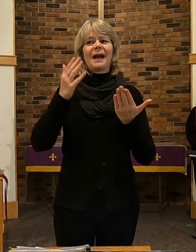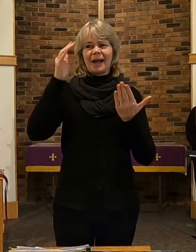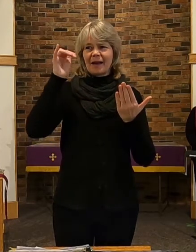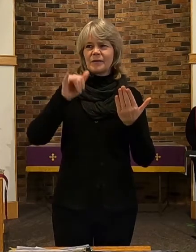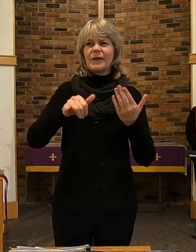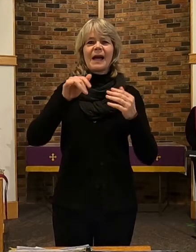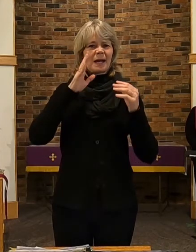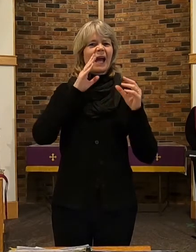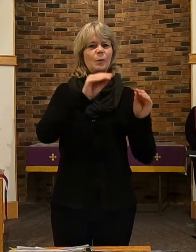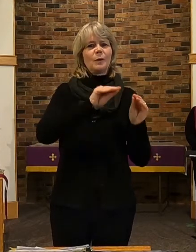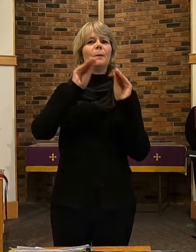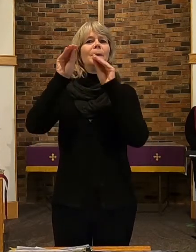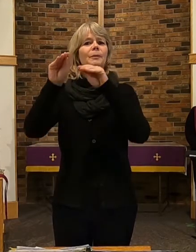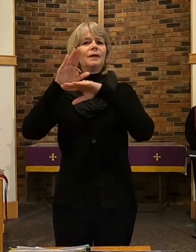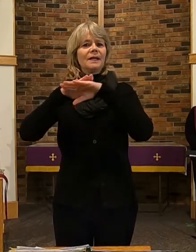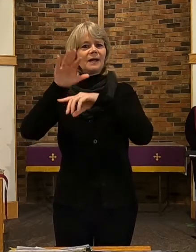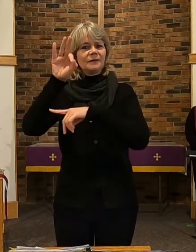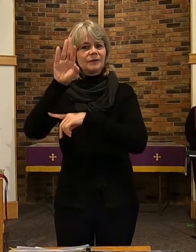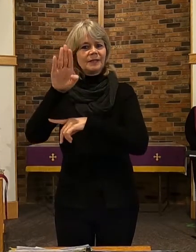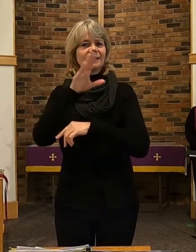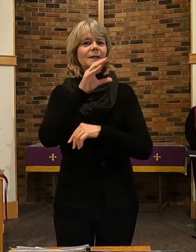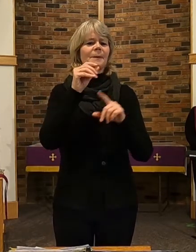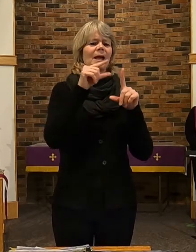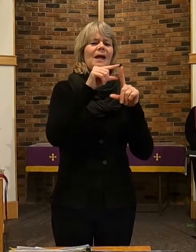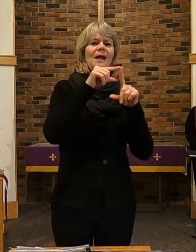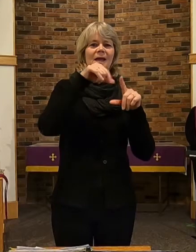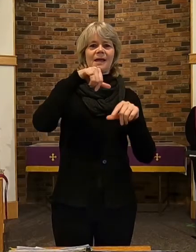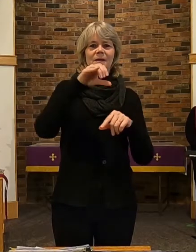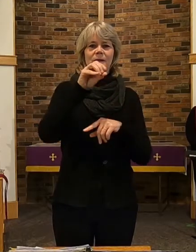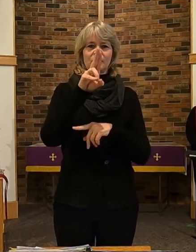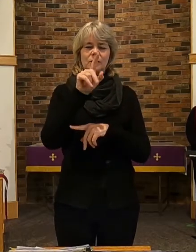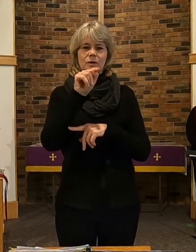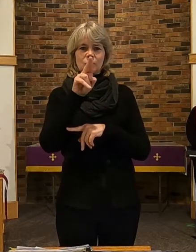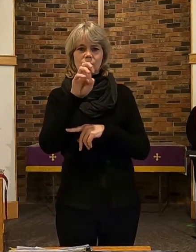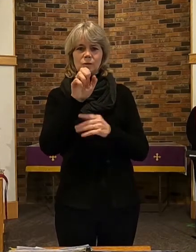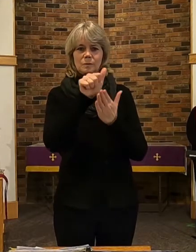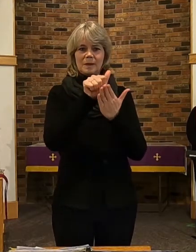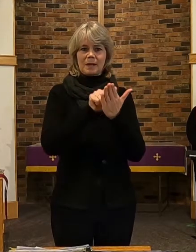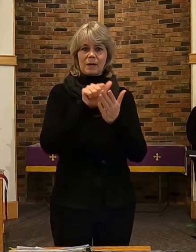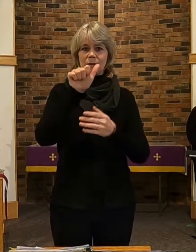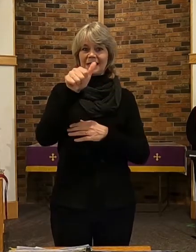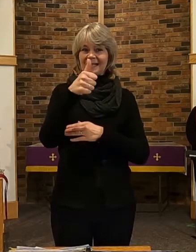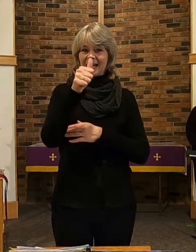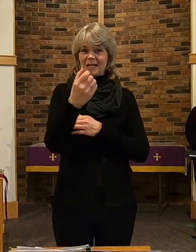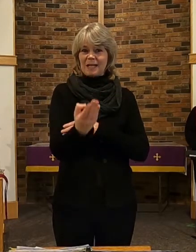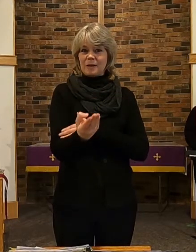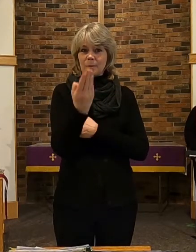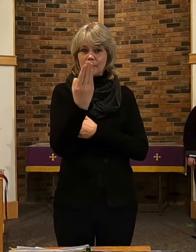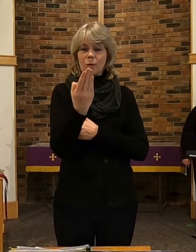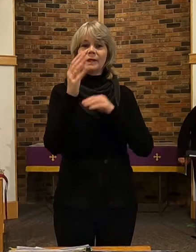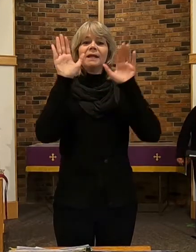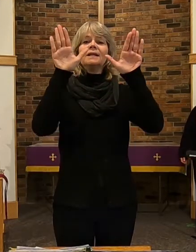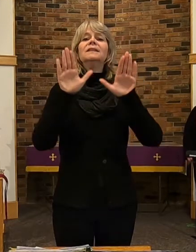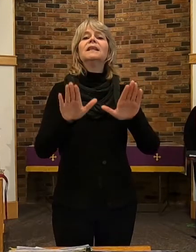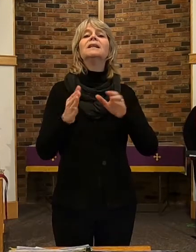Facebook and our YouTube account starting at around 10 o'clock on Sunday morning, and then repeat it as much as I need to